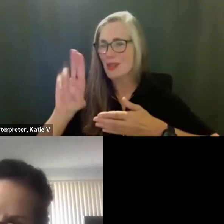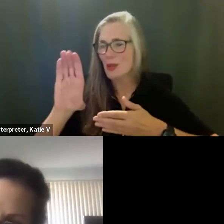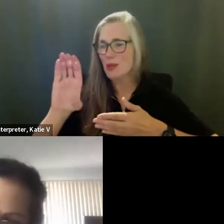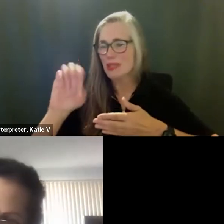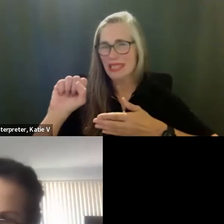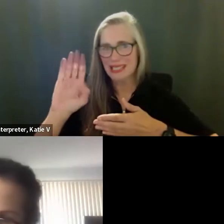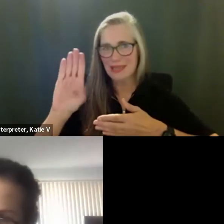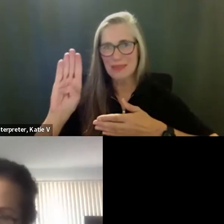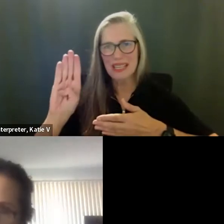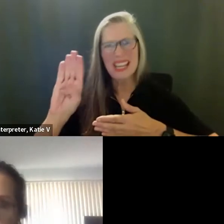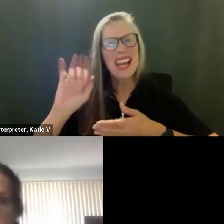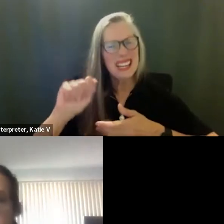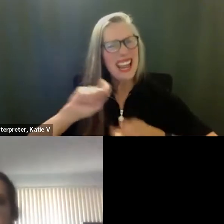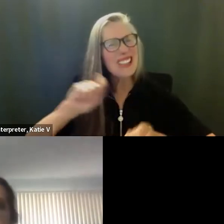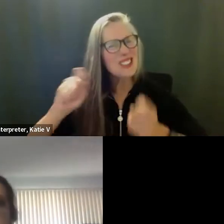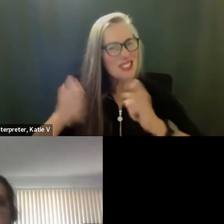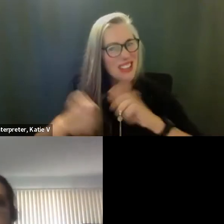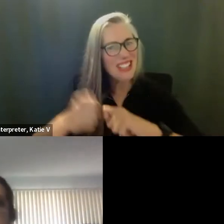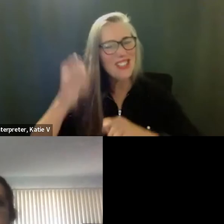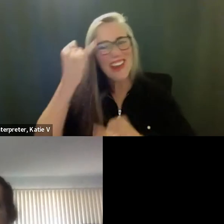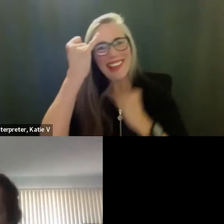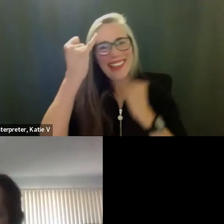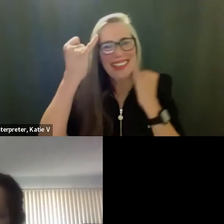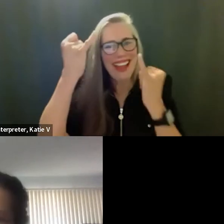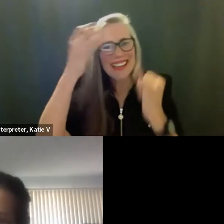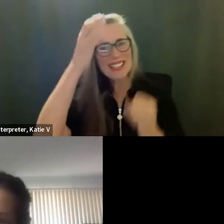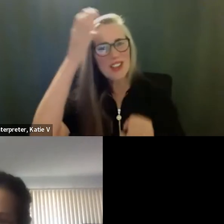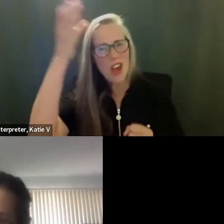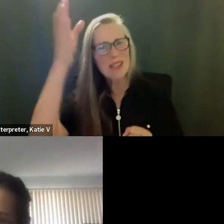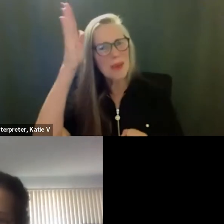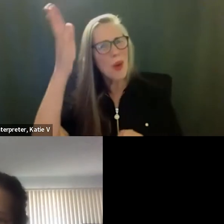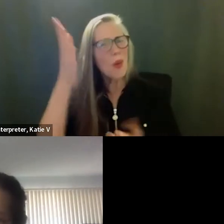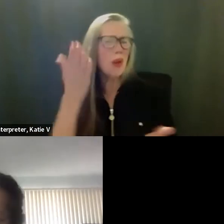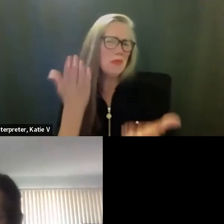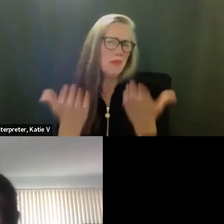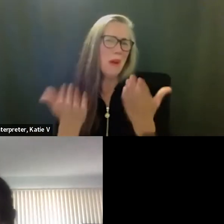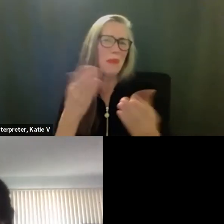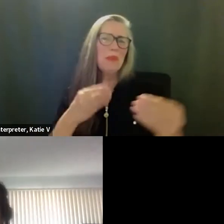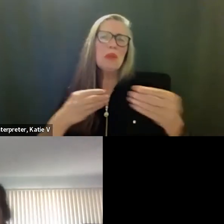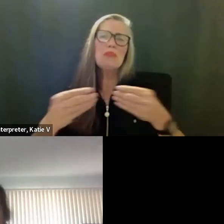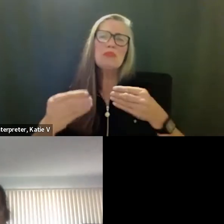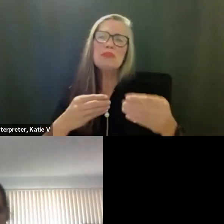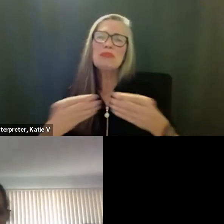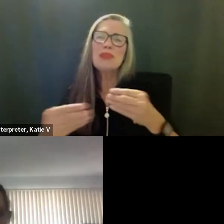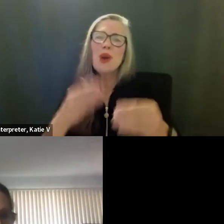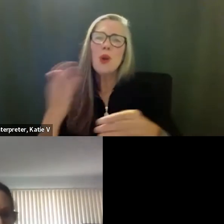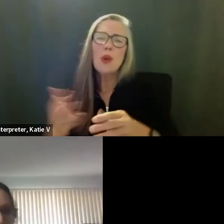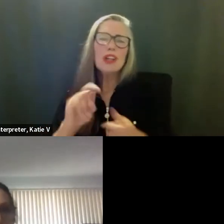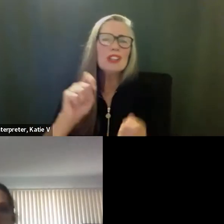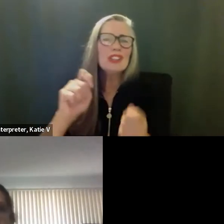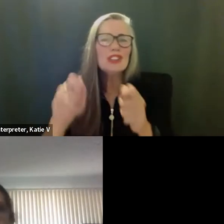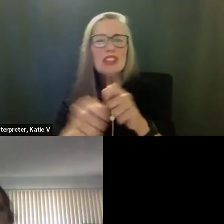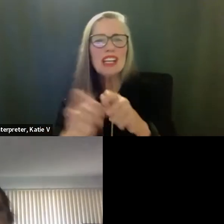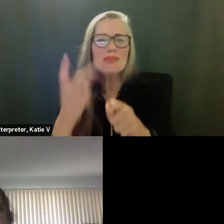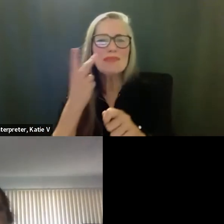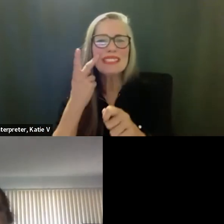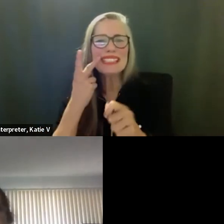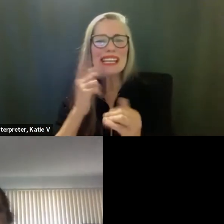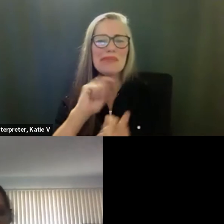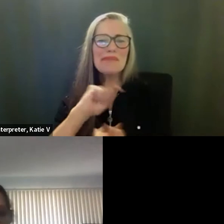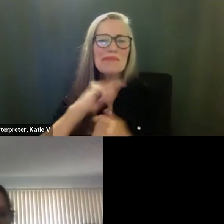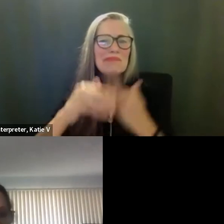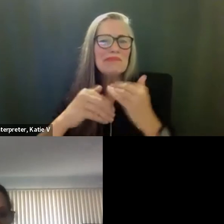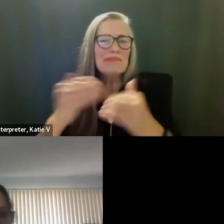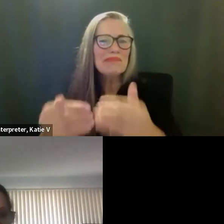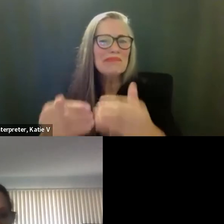usually concepts change. And I imagine this one will as well. Uh, but I think it's a very good start. Um,